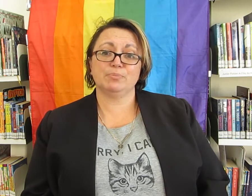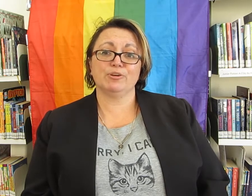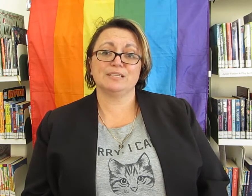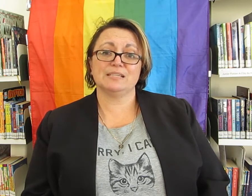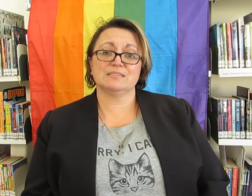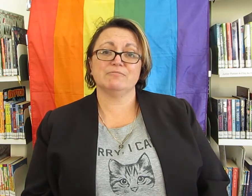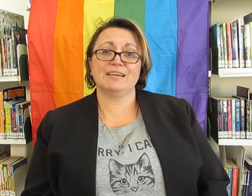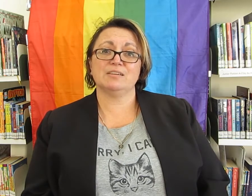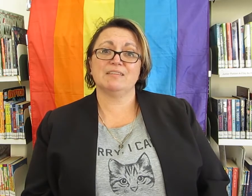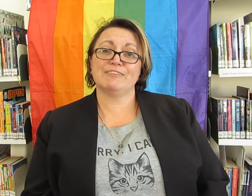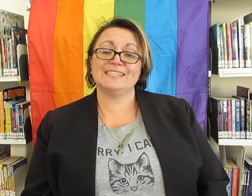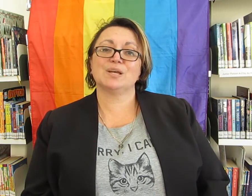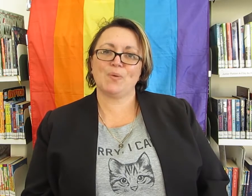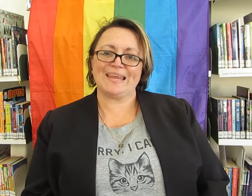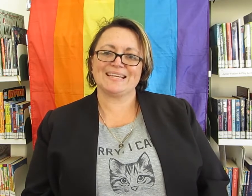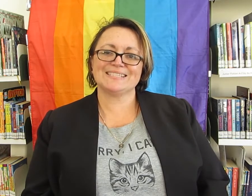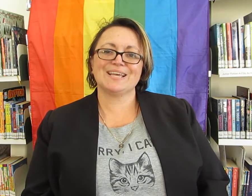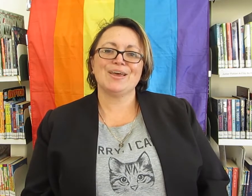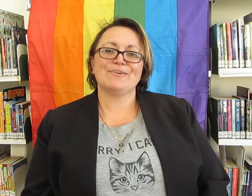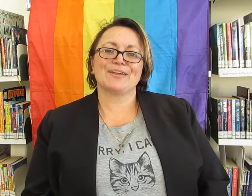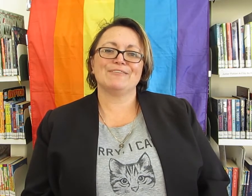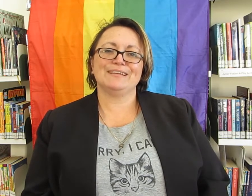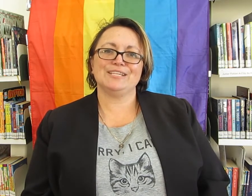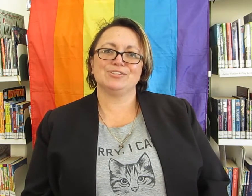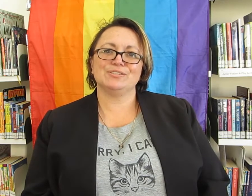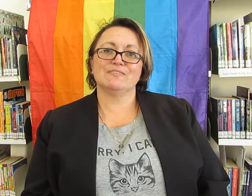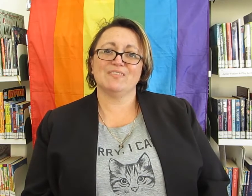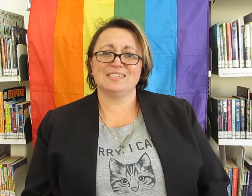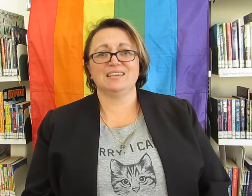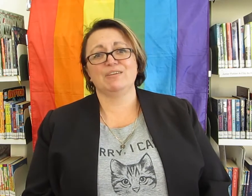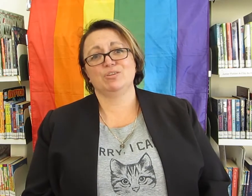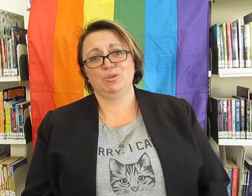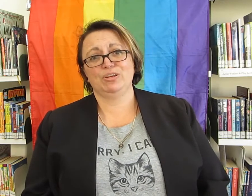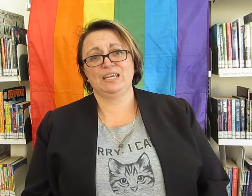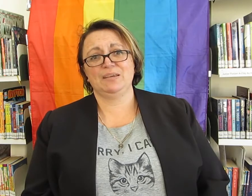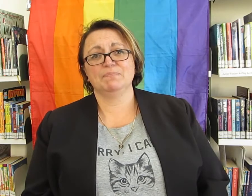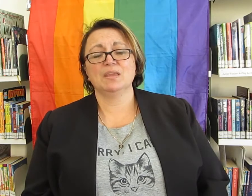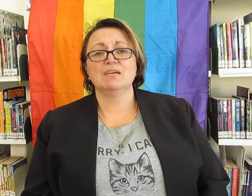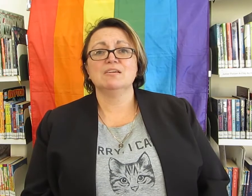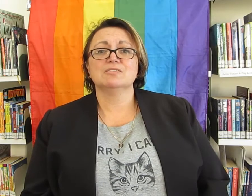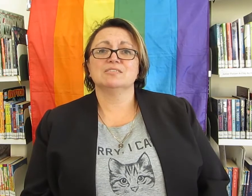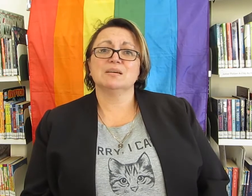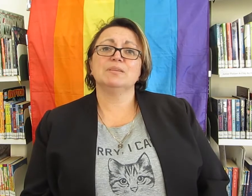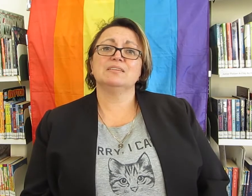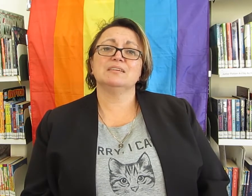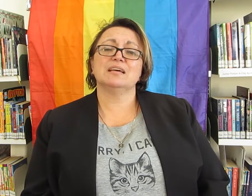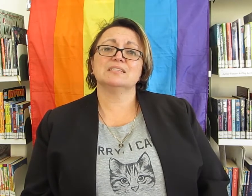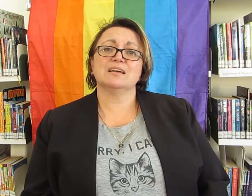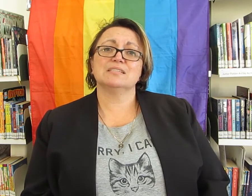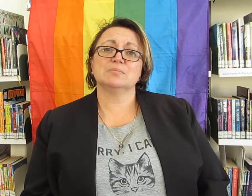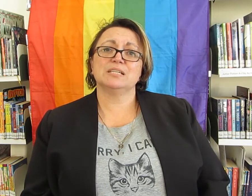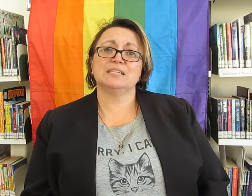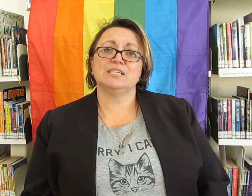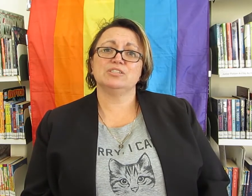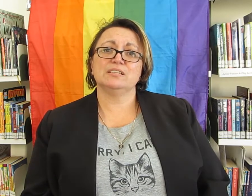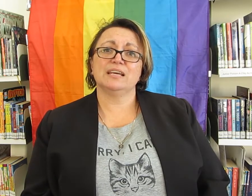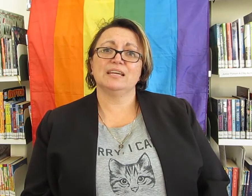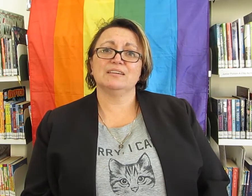protest and raise awareness of current issues facing our community. So some of the signs I'm going to teach you today are